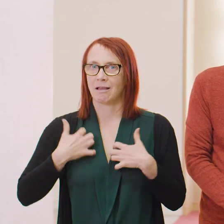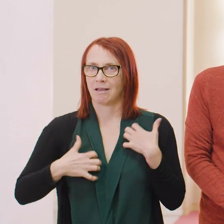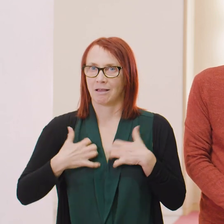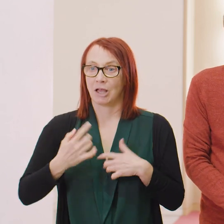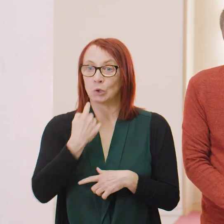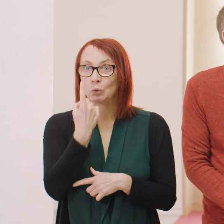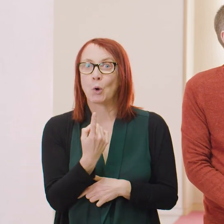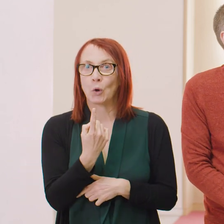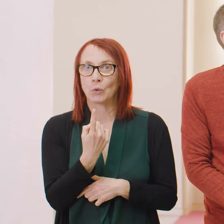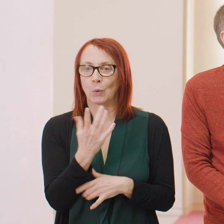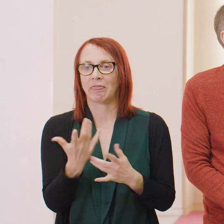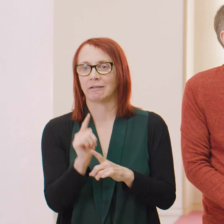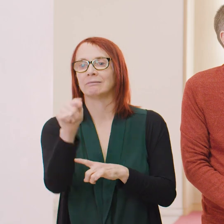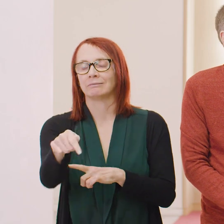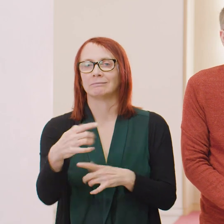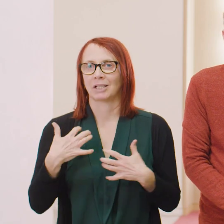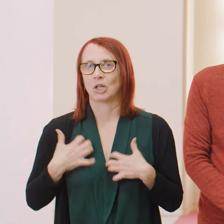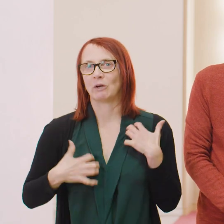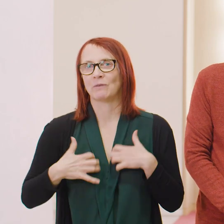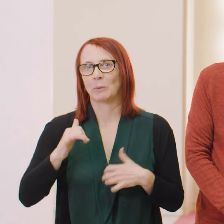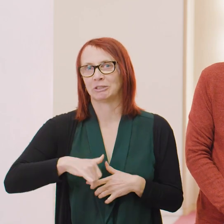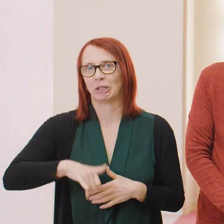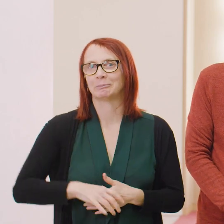tomorrow first and then the next one.